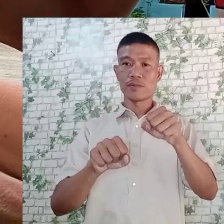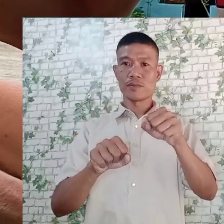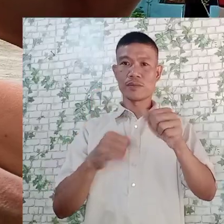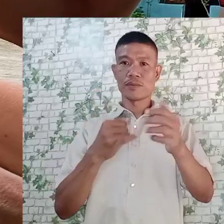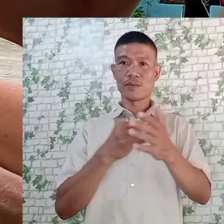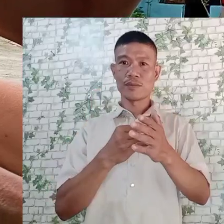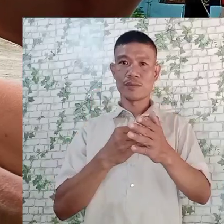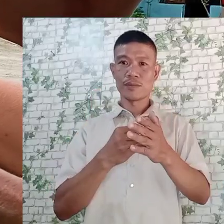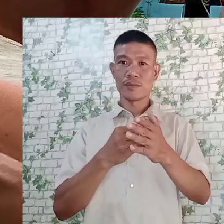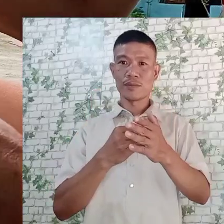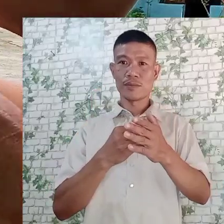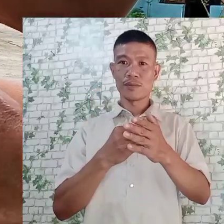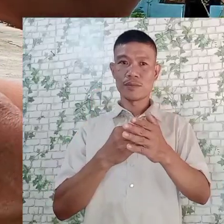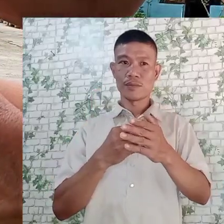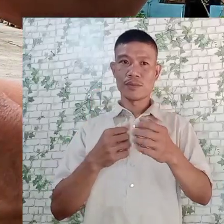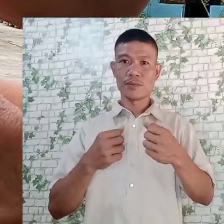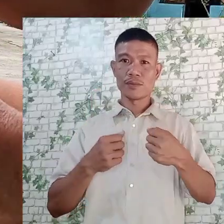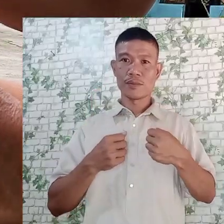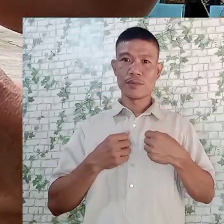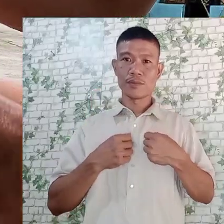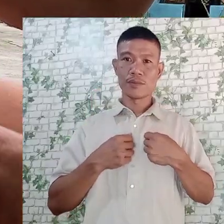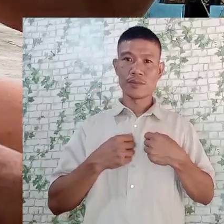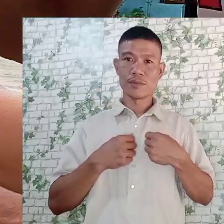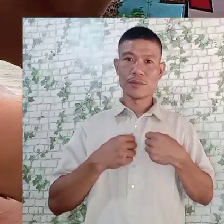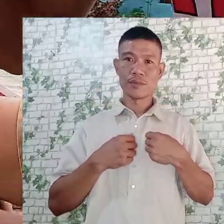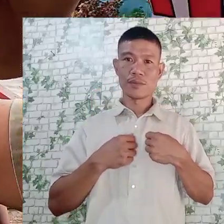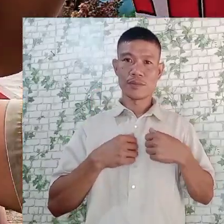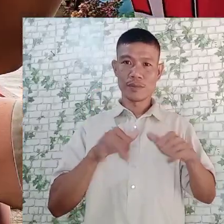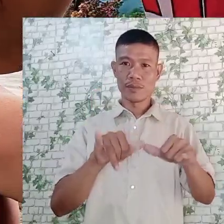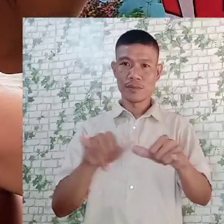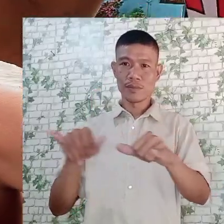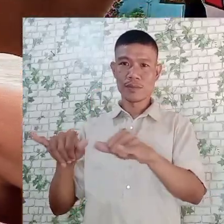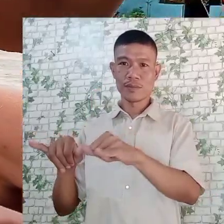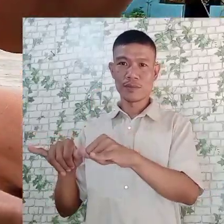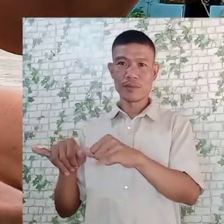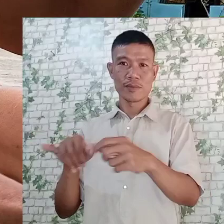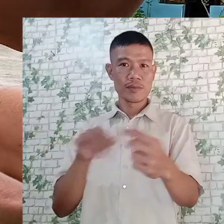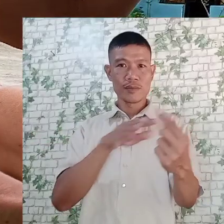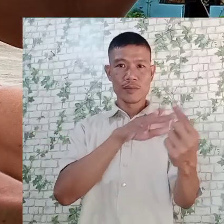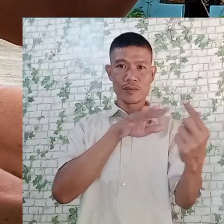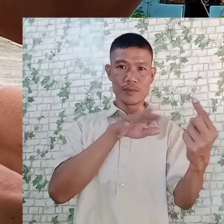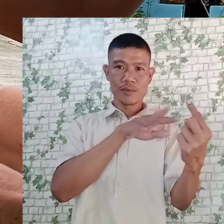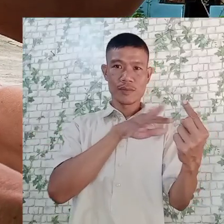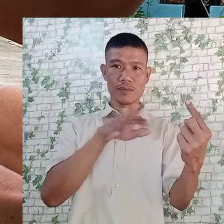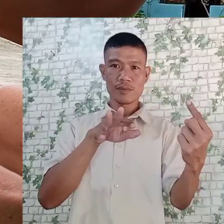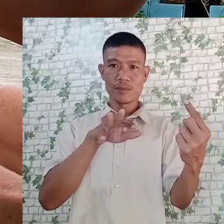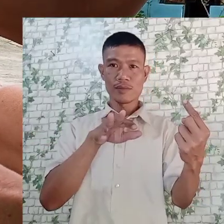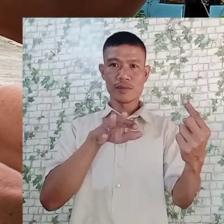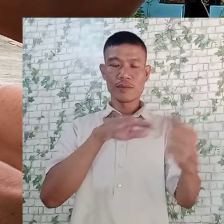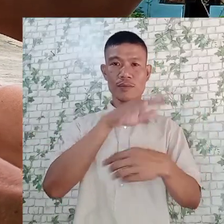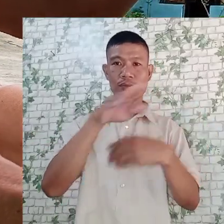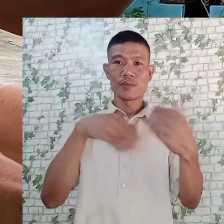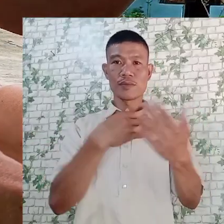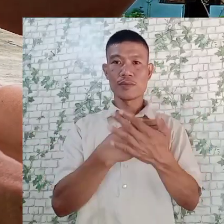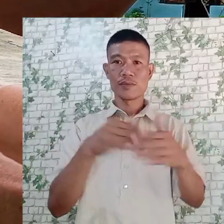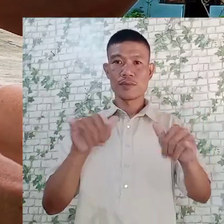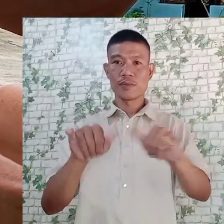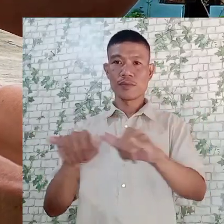the dimensions there. As you can observe, all the dimensions are written